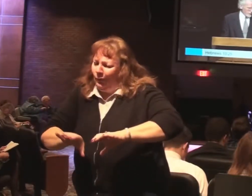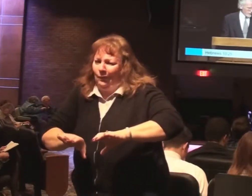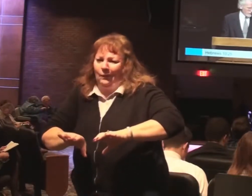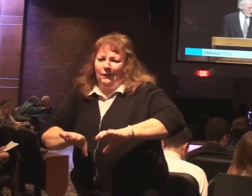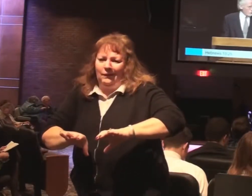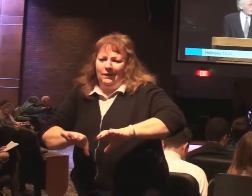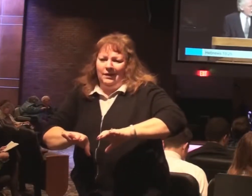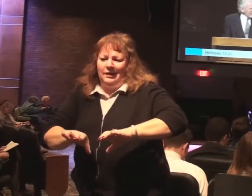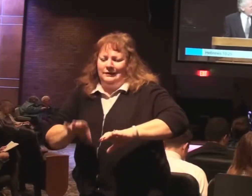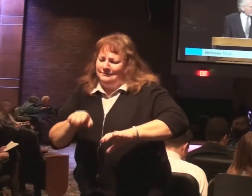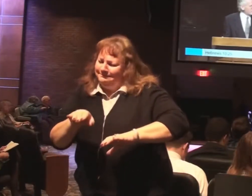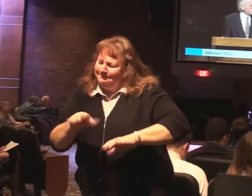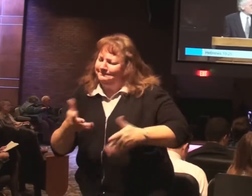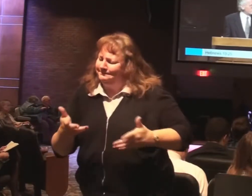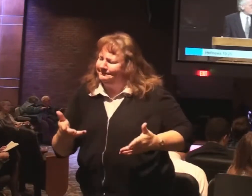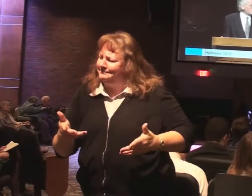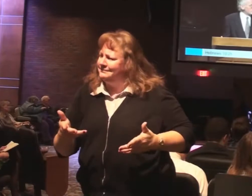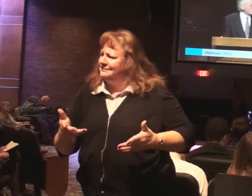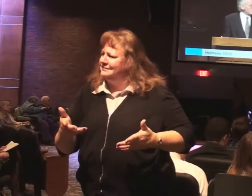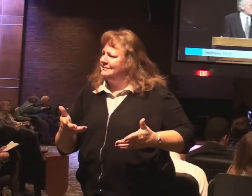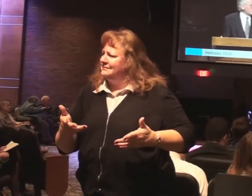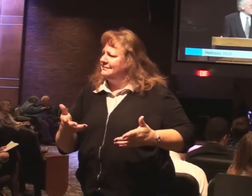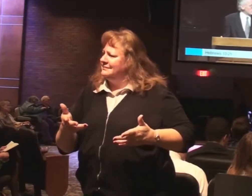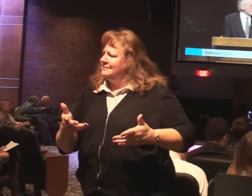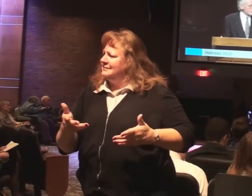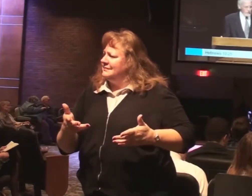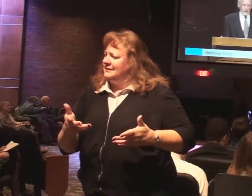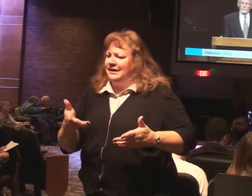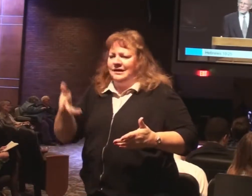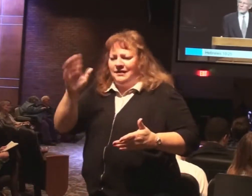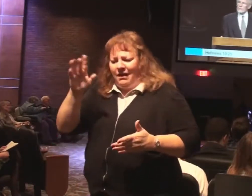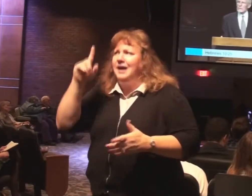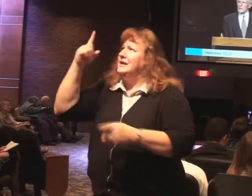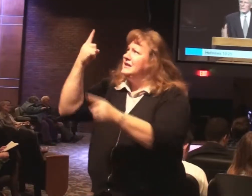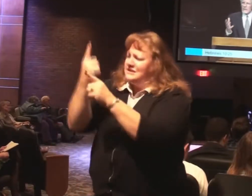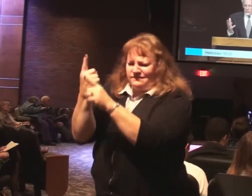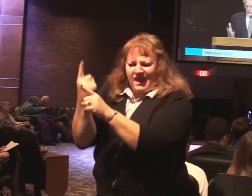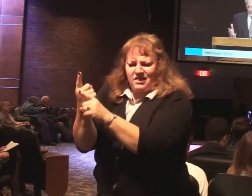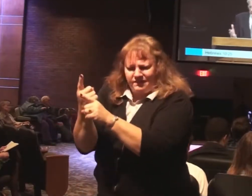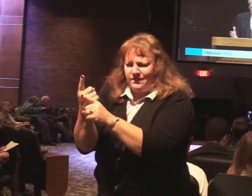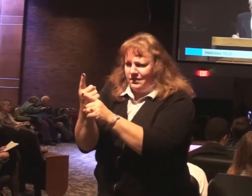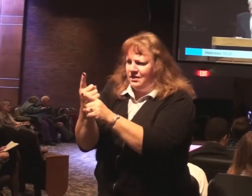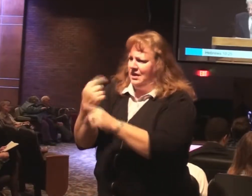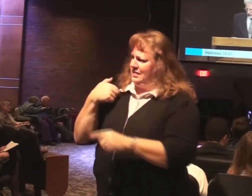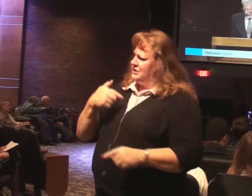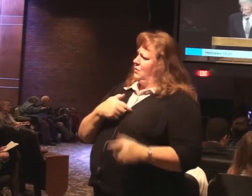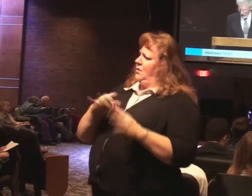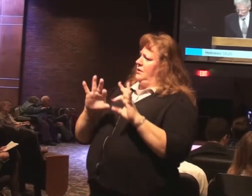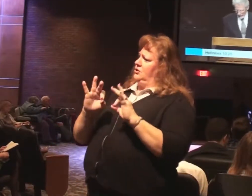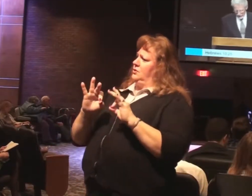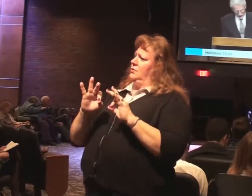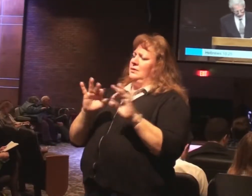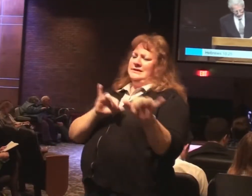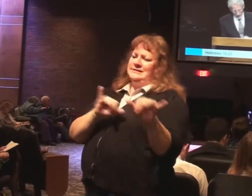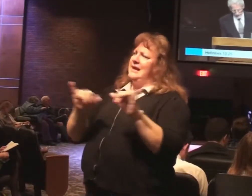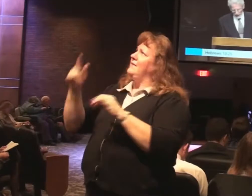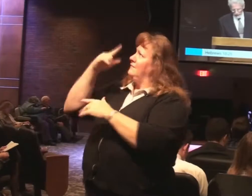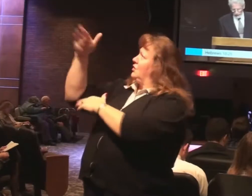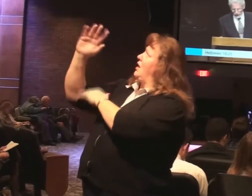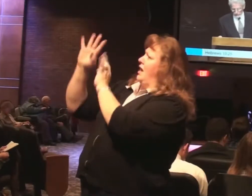You remind them. Of God's faithfulness and so on. That's what we do in God's family. Come back to chapter